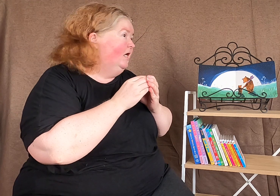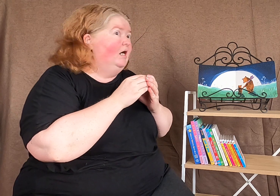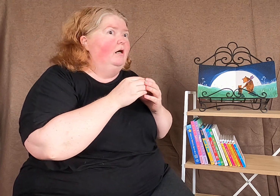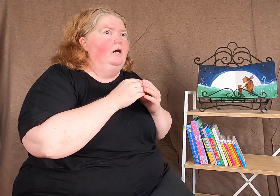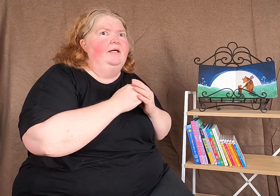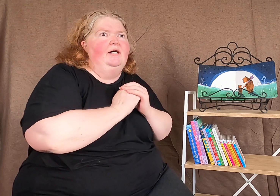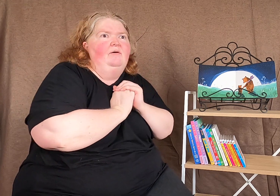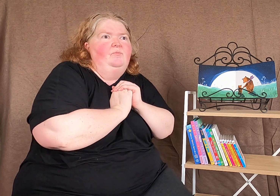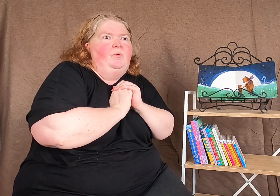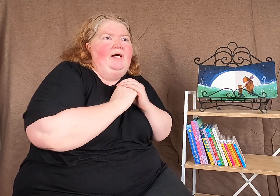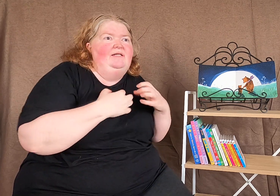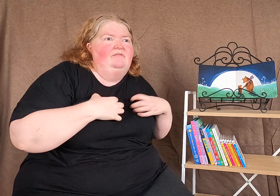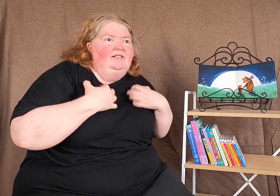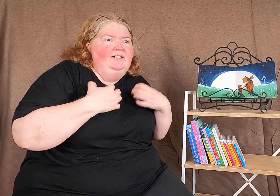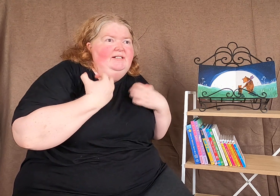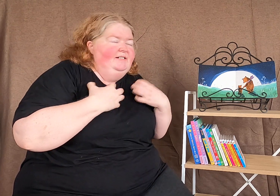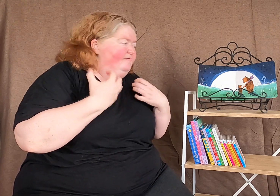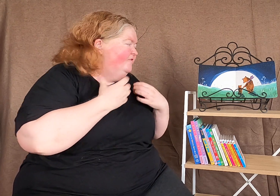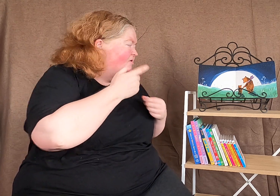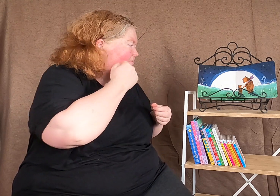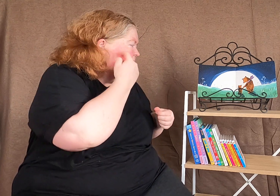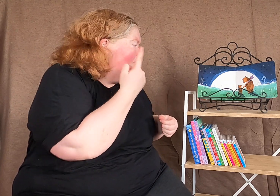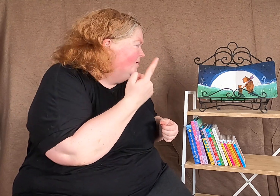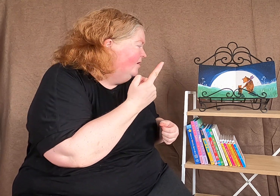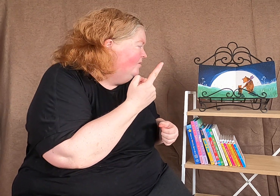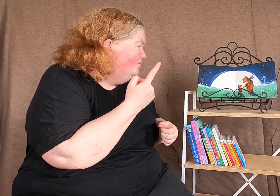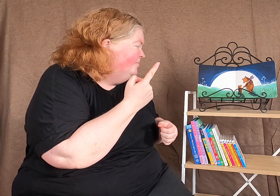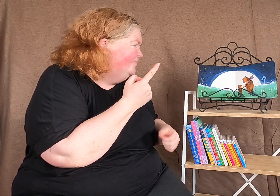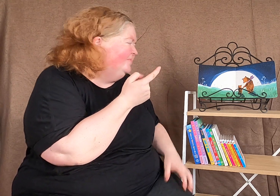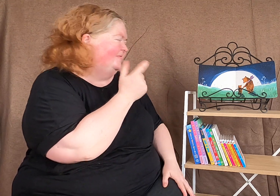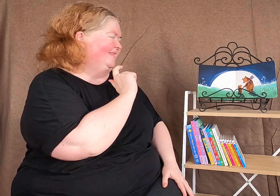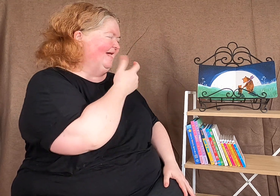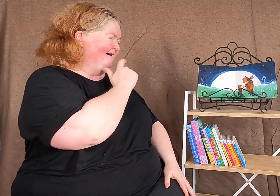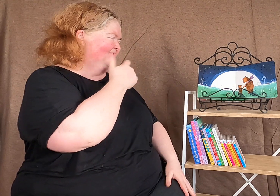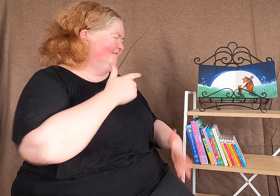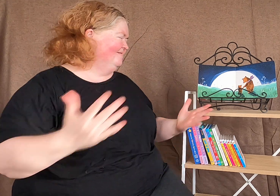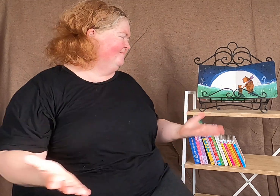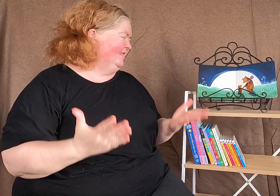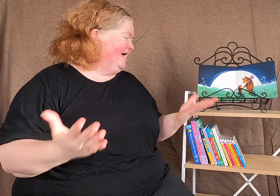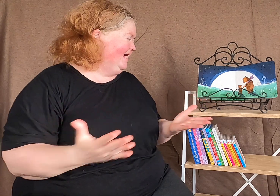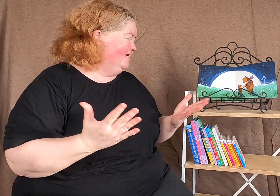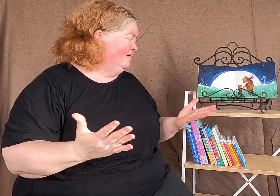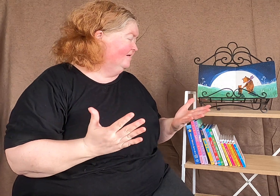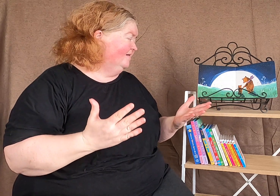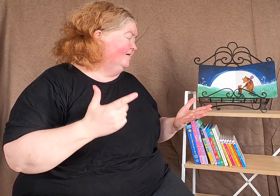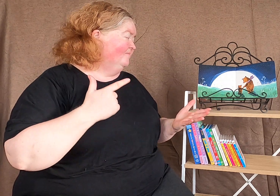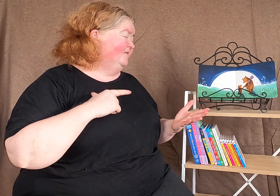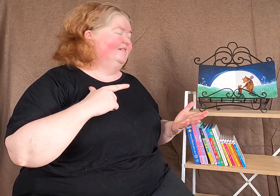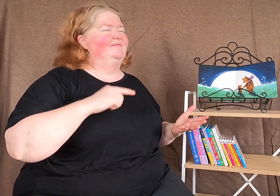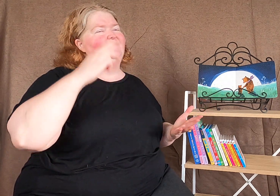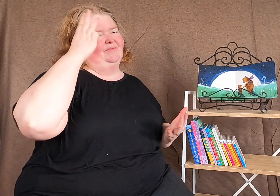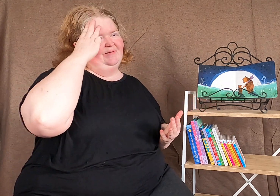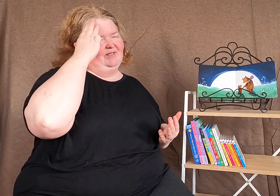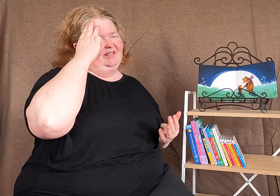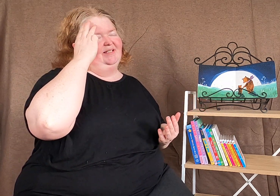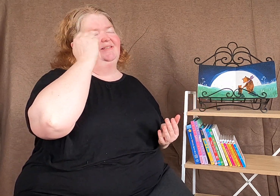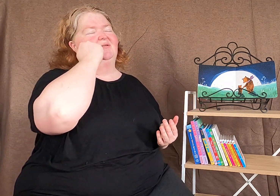I can't wait for tomorrow. more laughter and play. Because mummy is